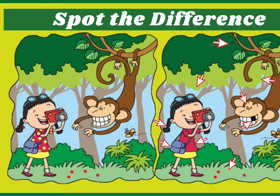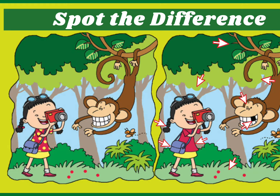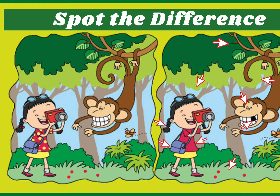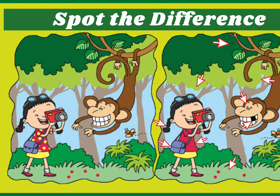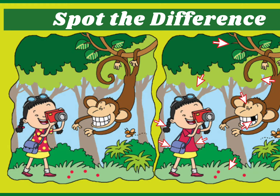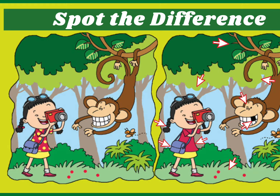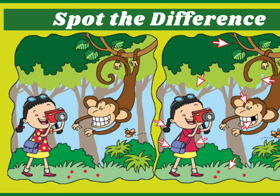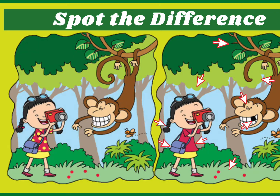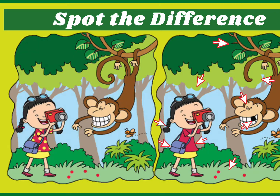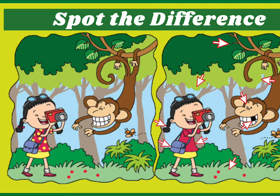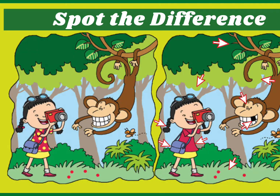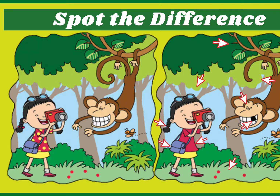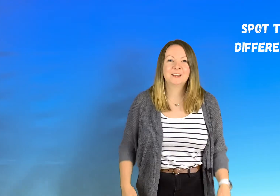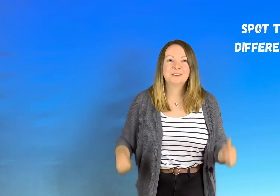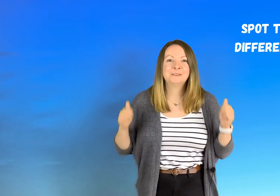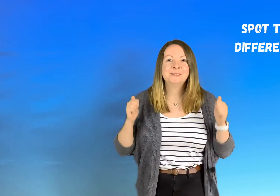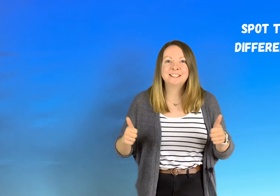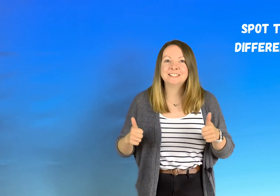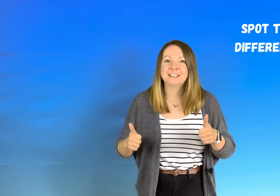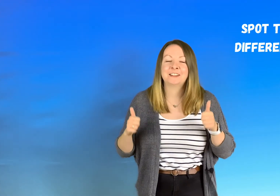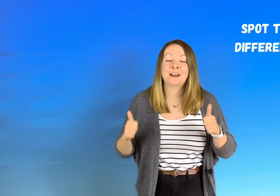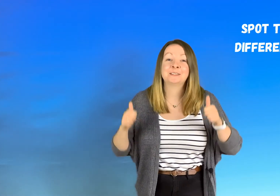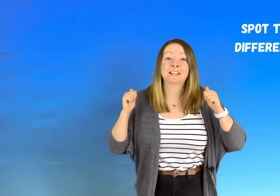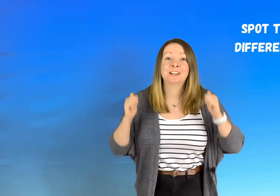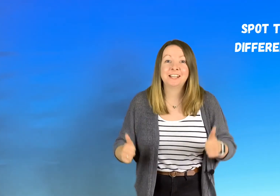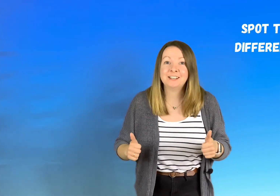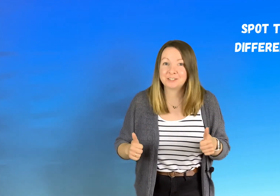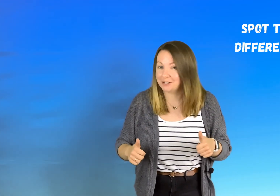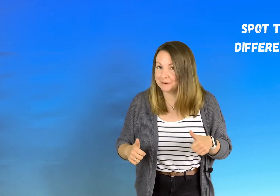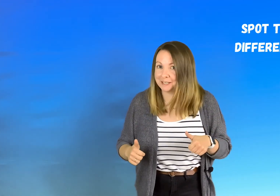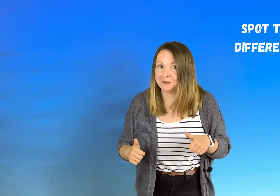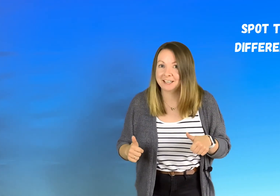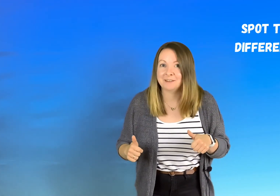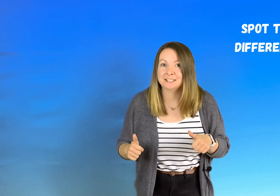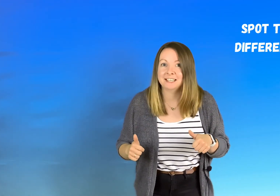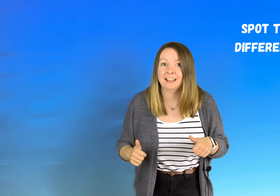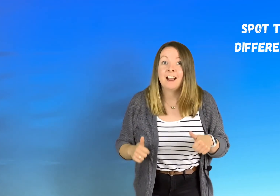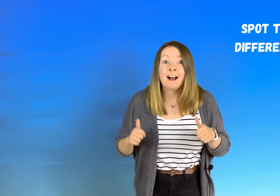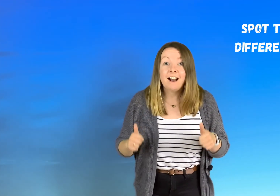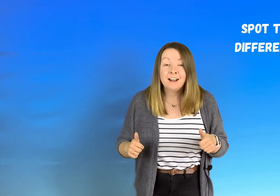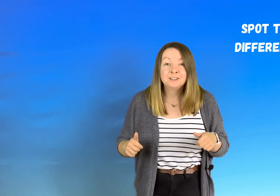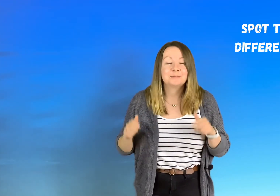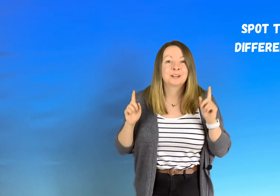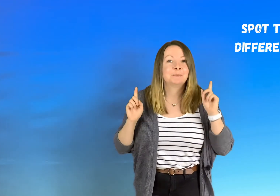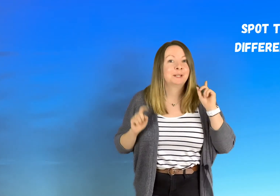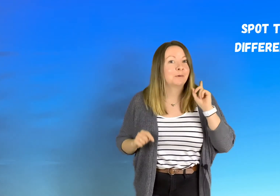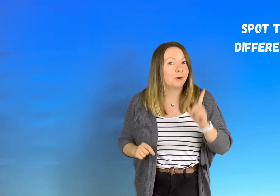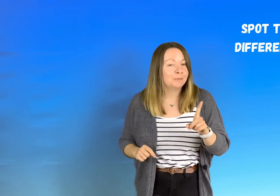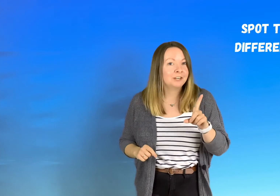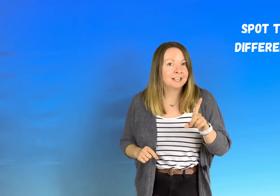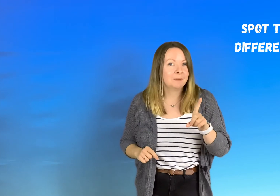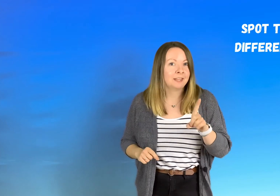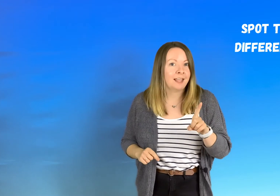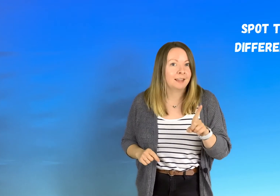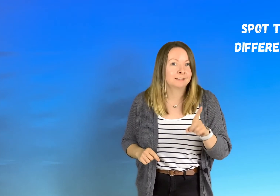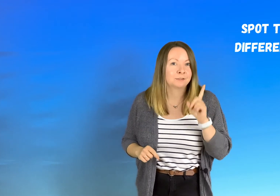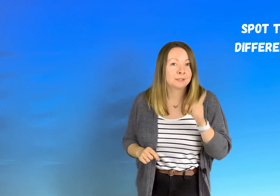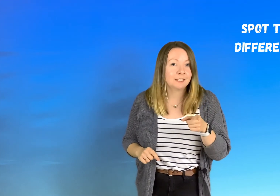goodness there's so many differences well done that was a great job on our game today and we're going to play it one more time in the end so stick